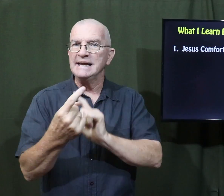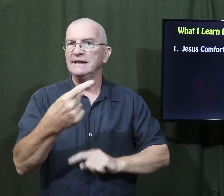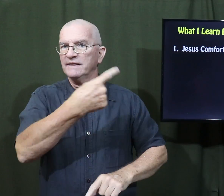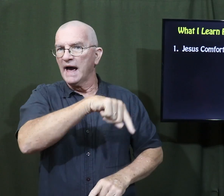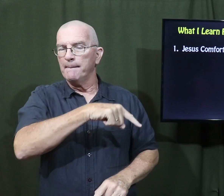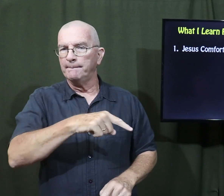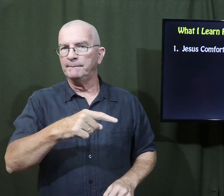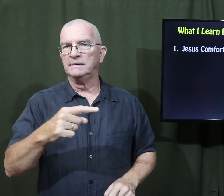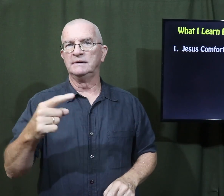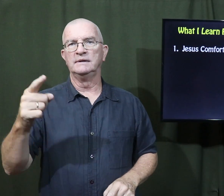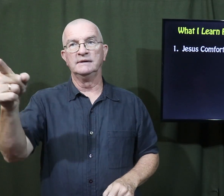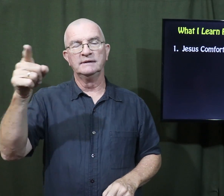in Galilee.